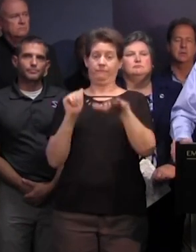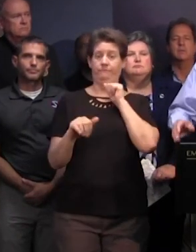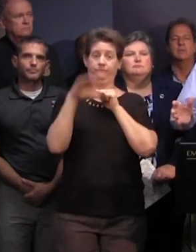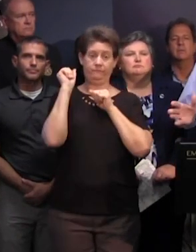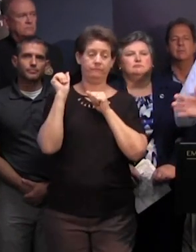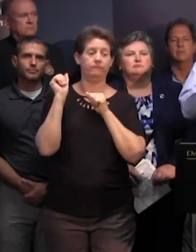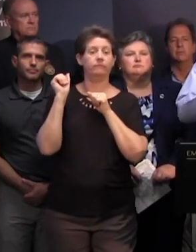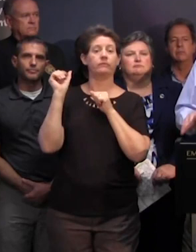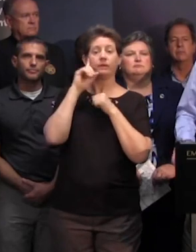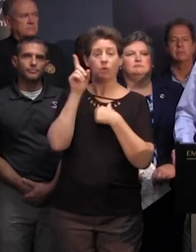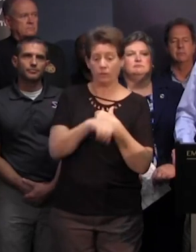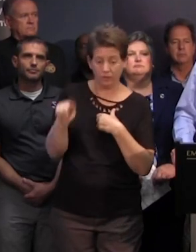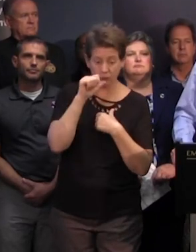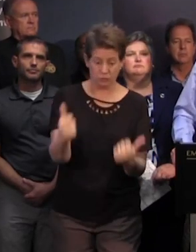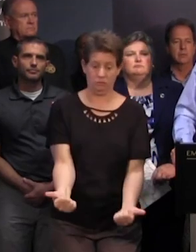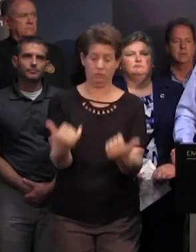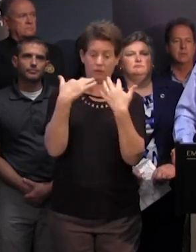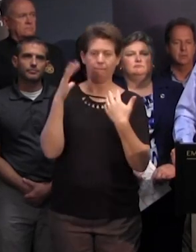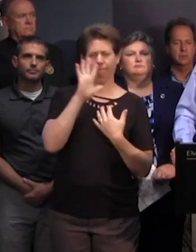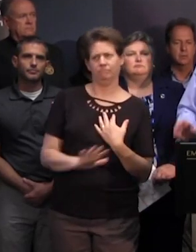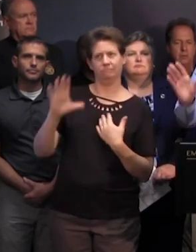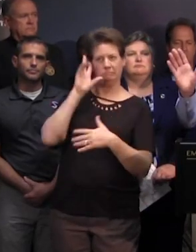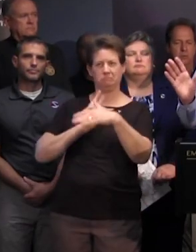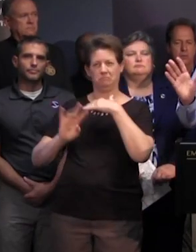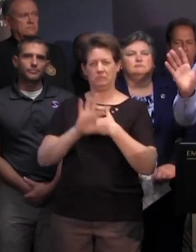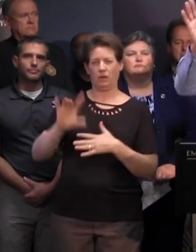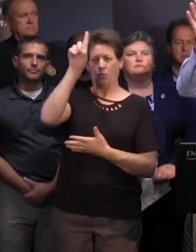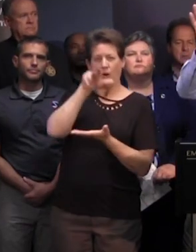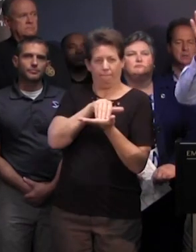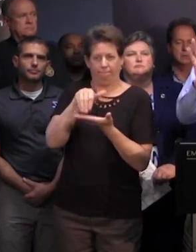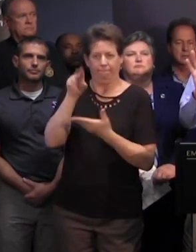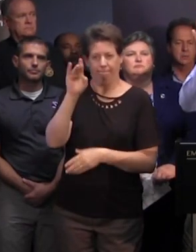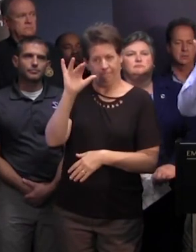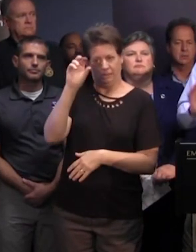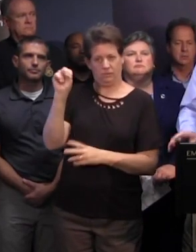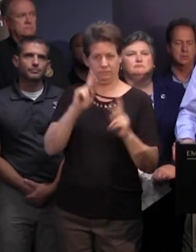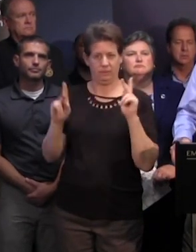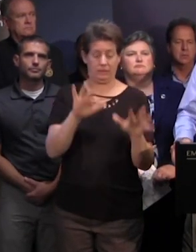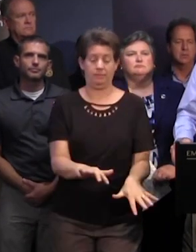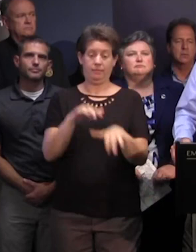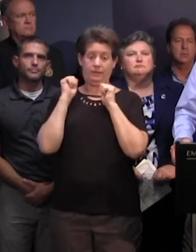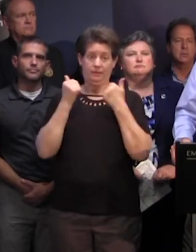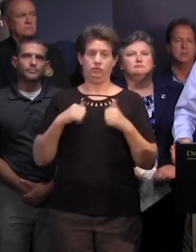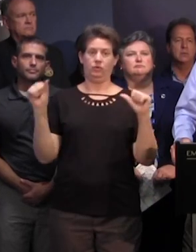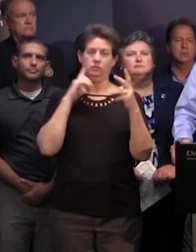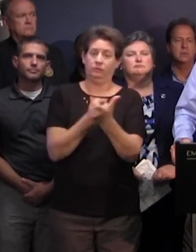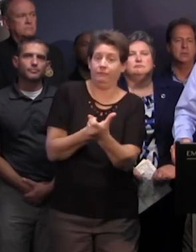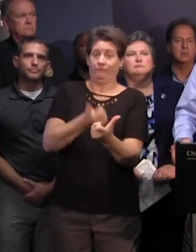make way for the people it'd be about a million people we think will be leaving the coast trying to escape this